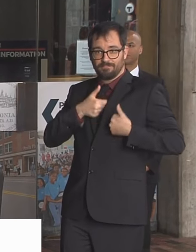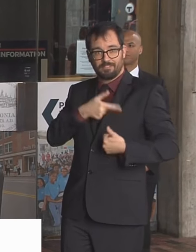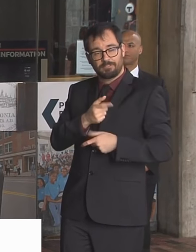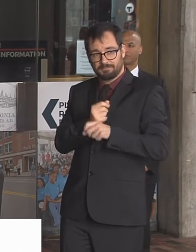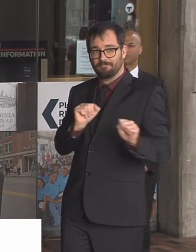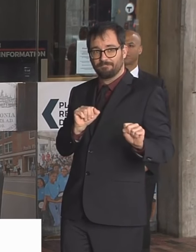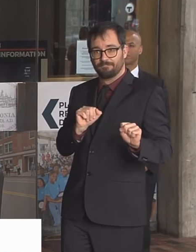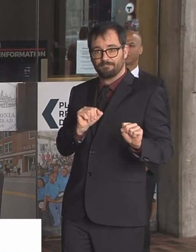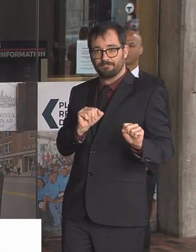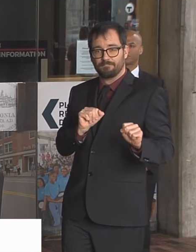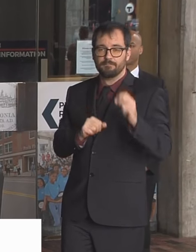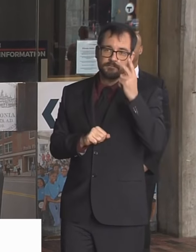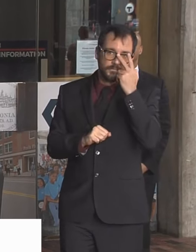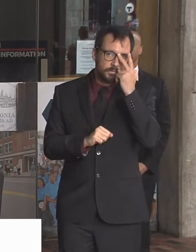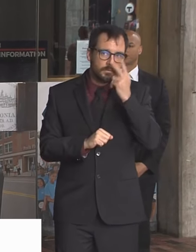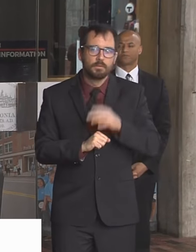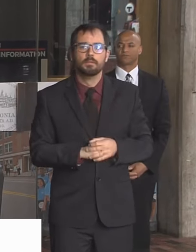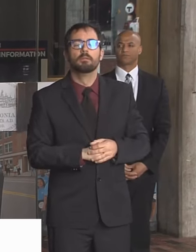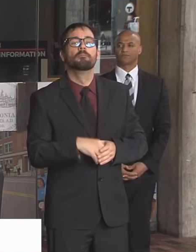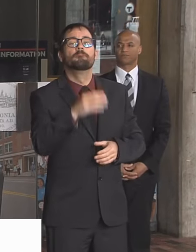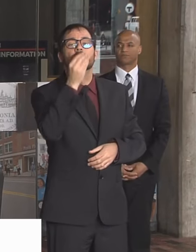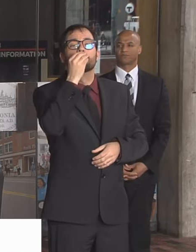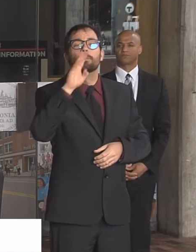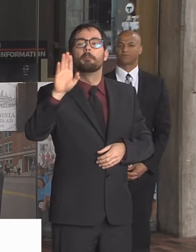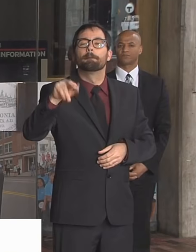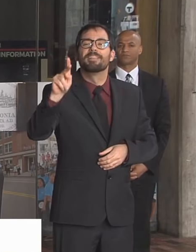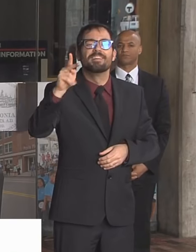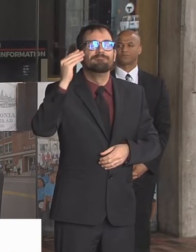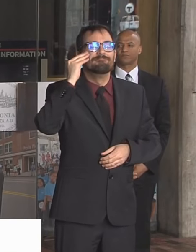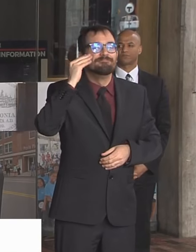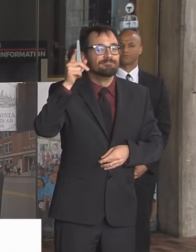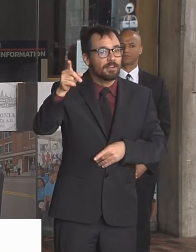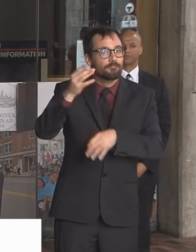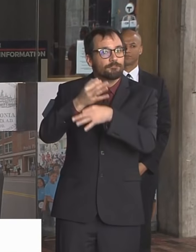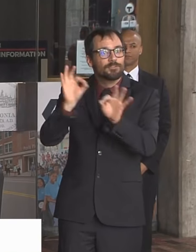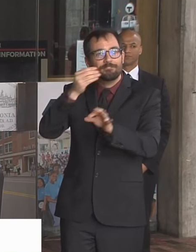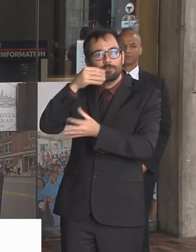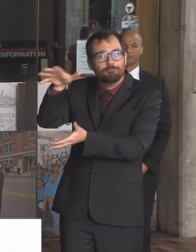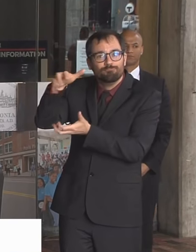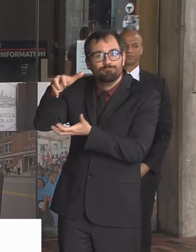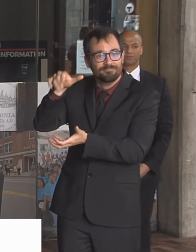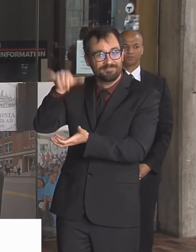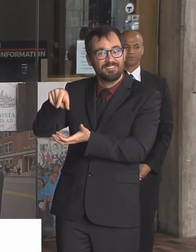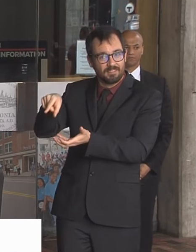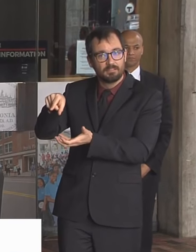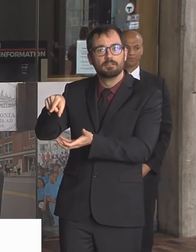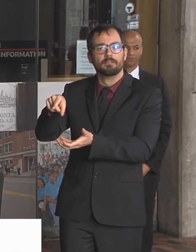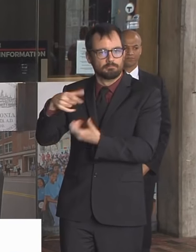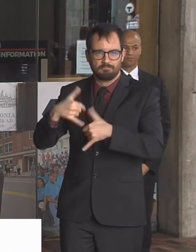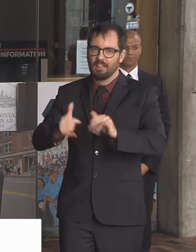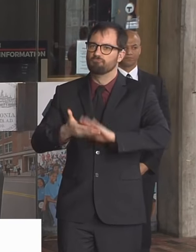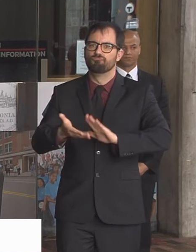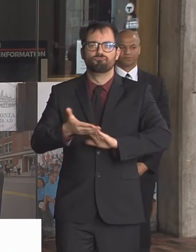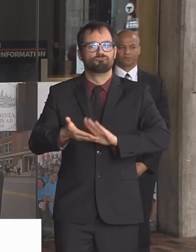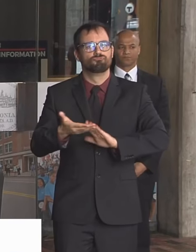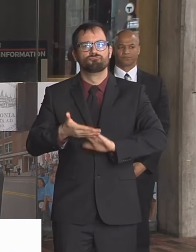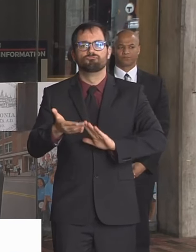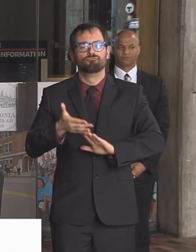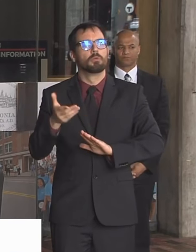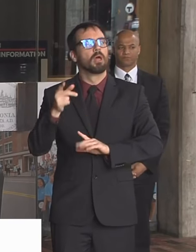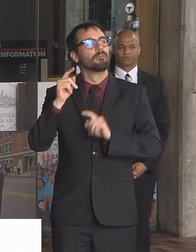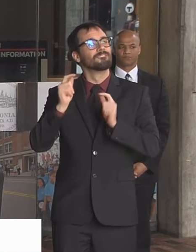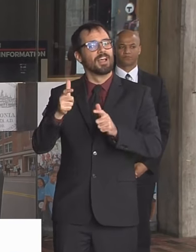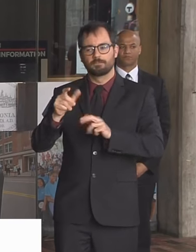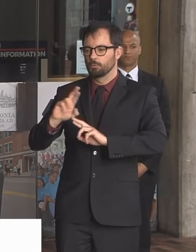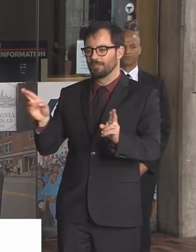Food pantry sites are up and running. They're using a grab-and-go packaging system with special precaution. Many grocery stores, want to